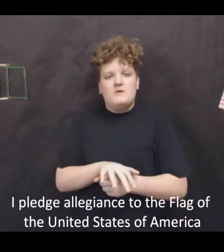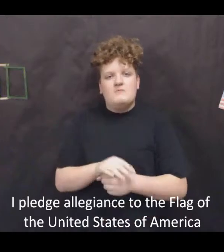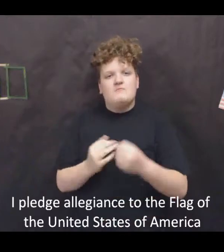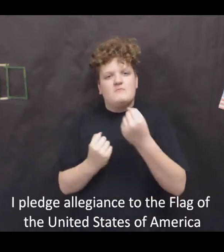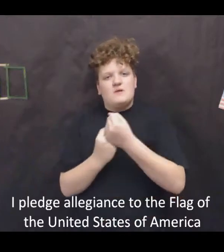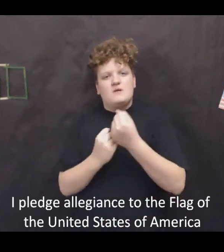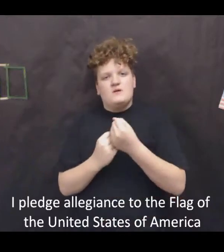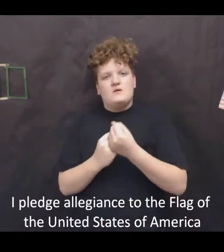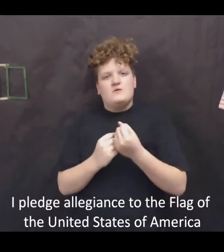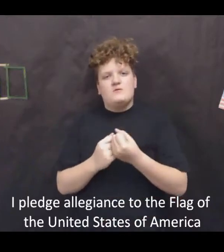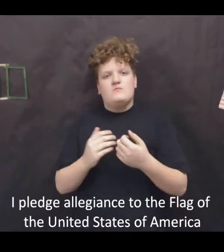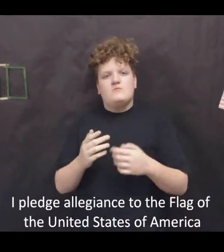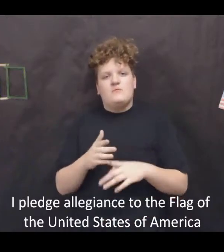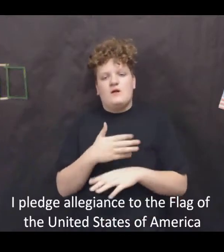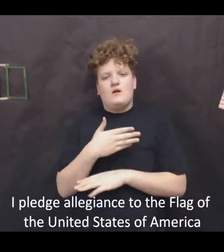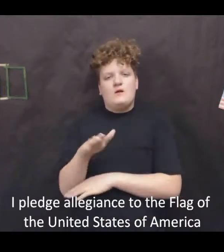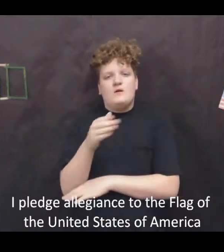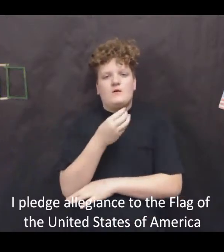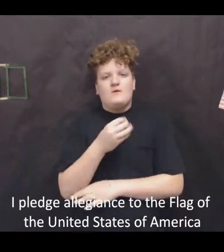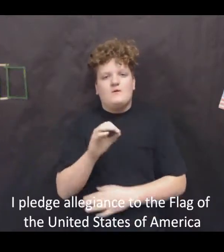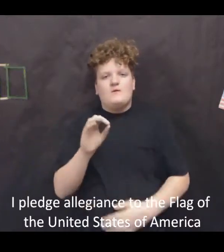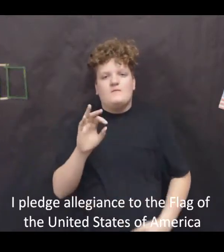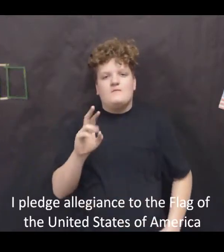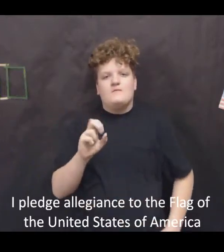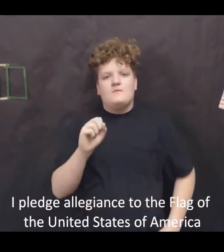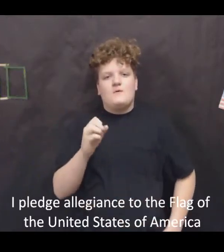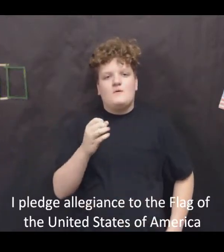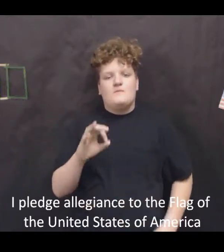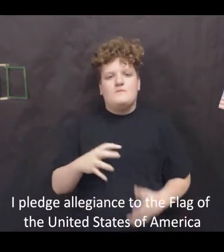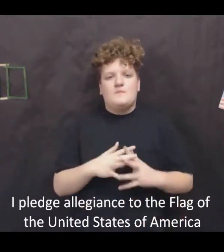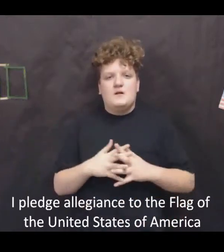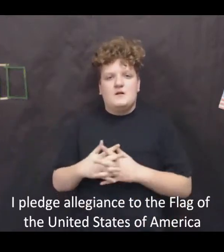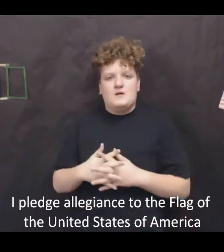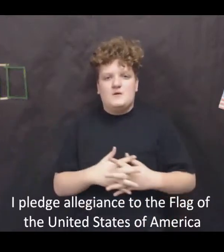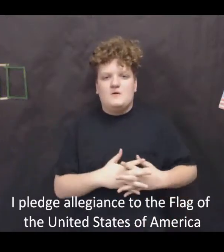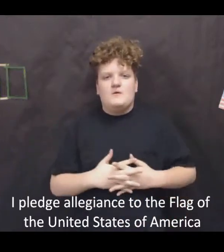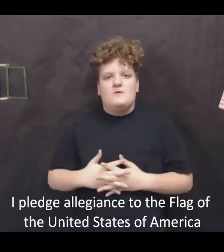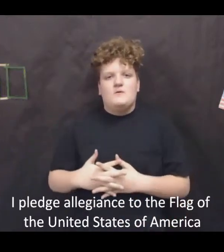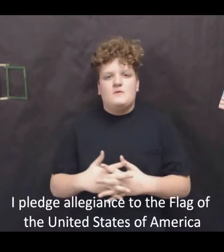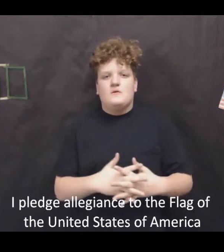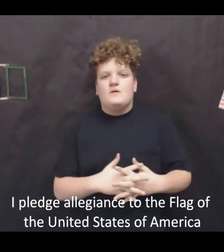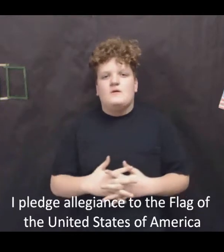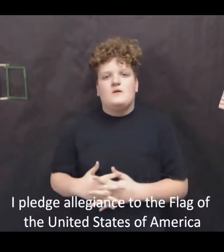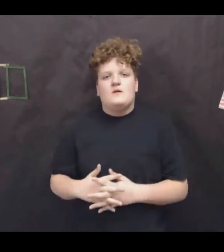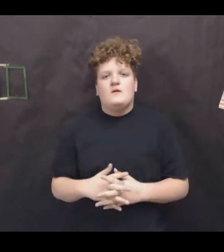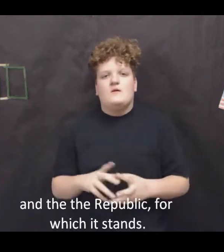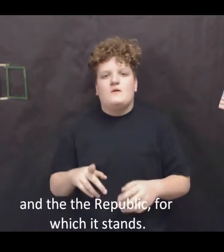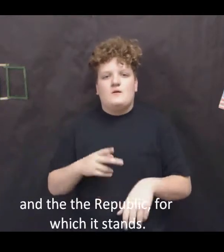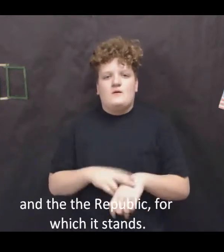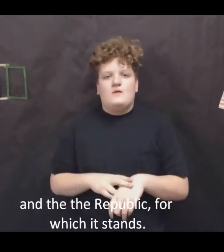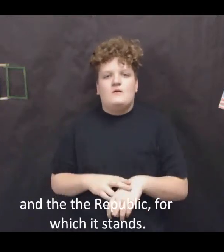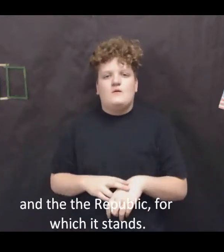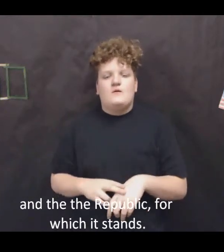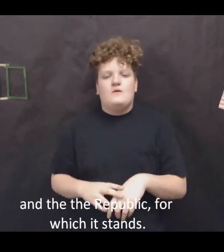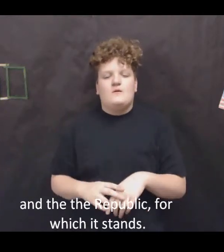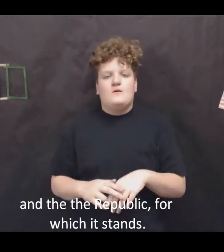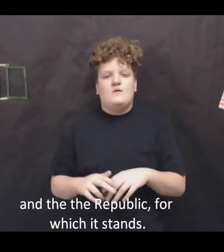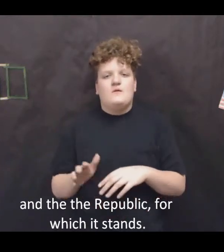I pledge allegiance to the flag of the United States of America and to the Republic